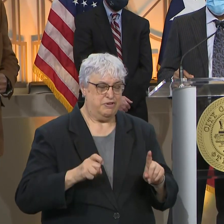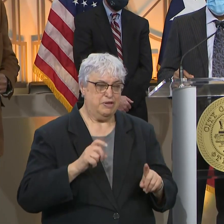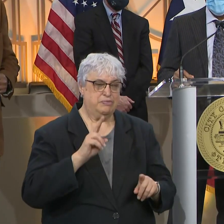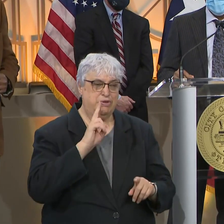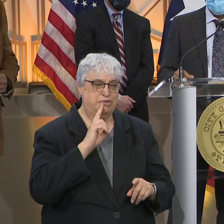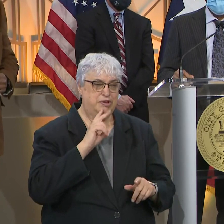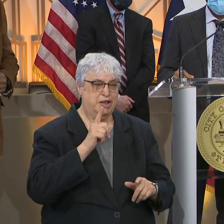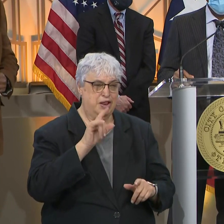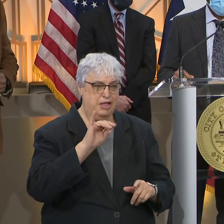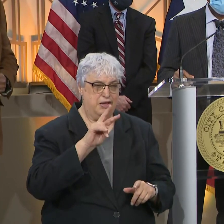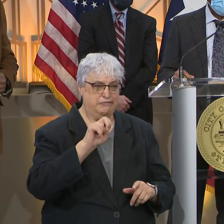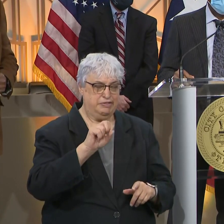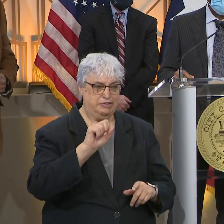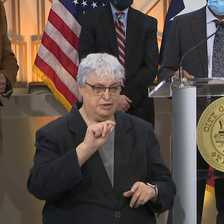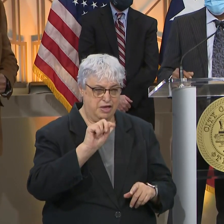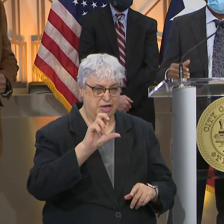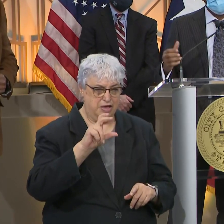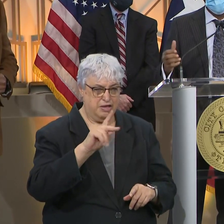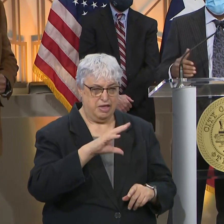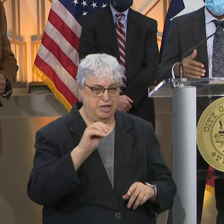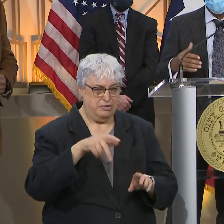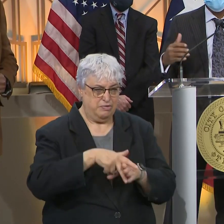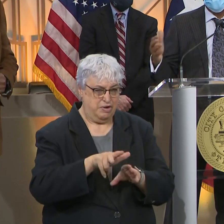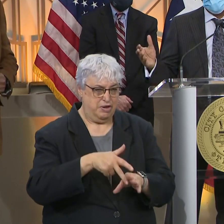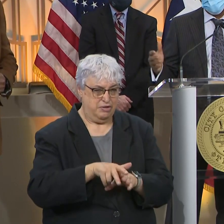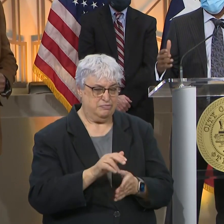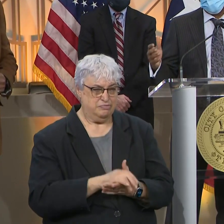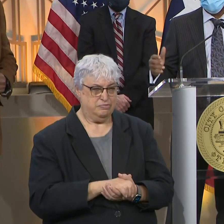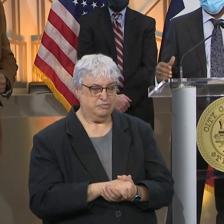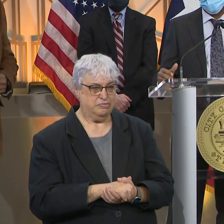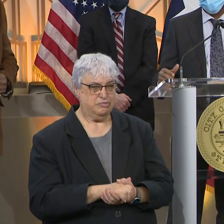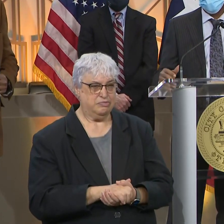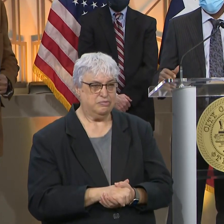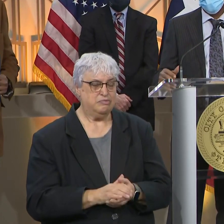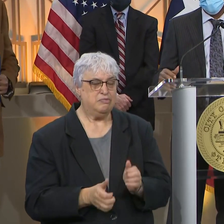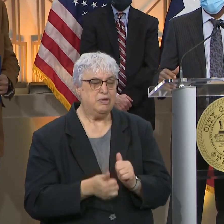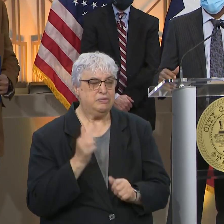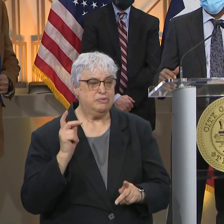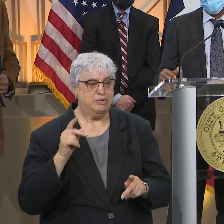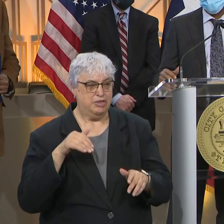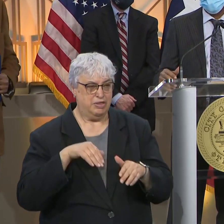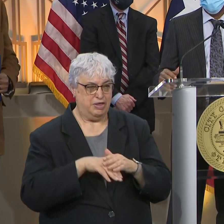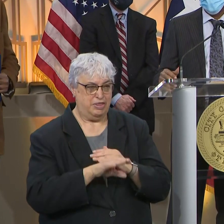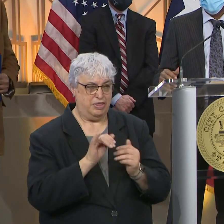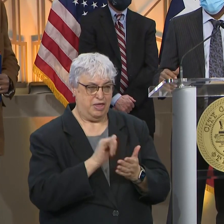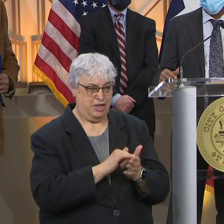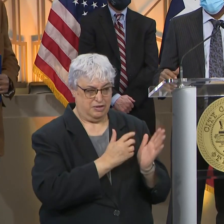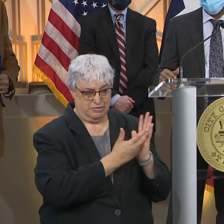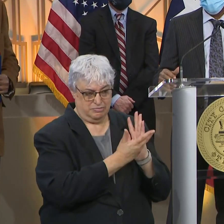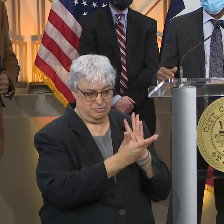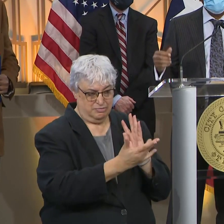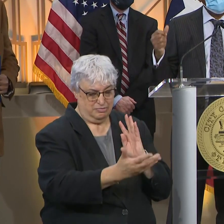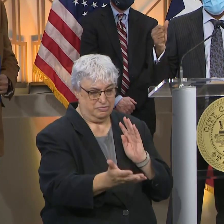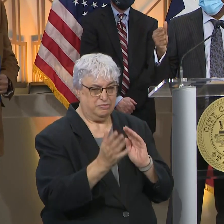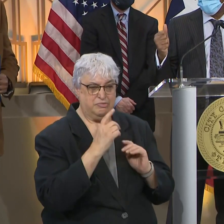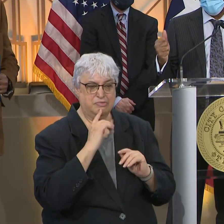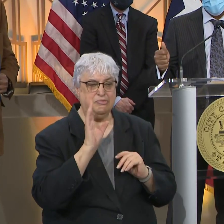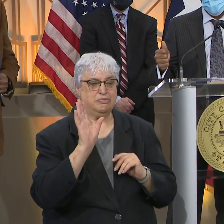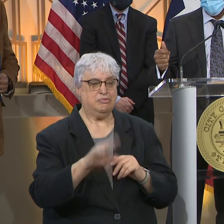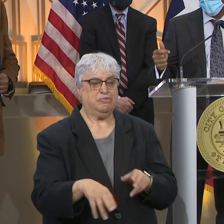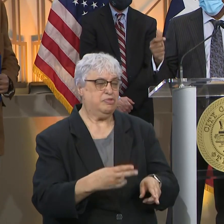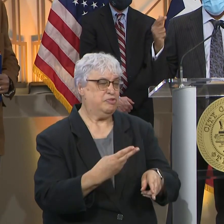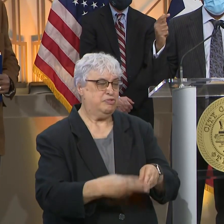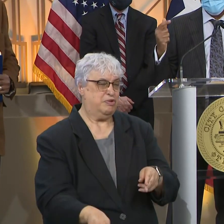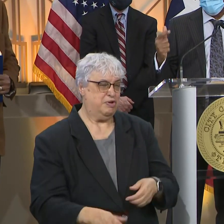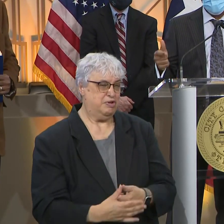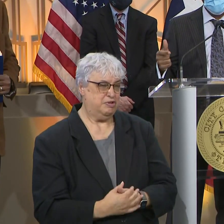Rodeo. I think if you talk to the overwhelming percentage of people who went through that system, they would tell you it didn't take long at